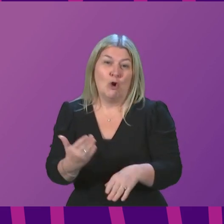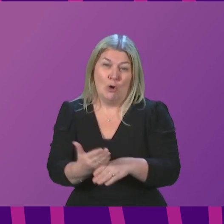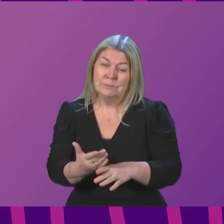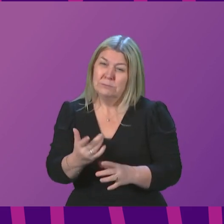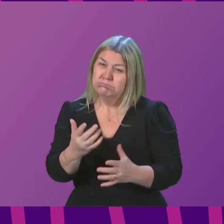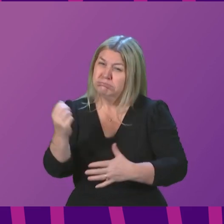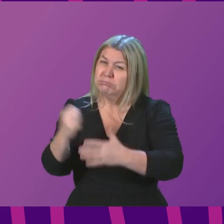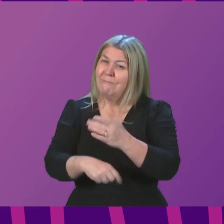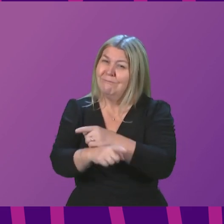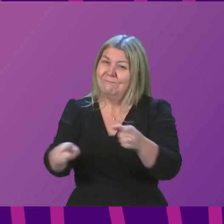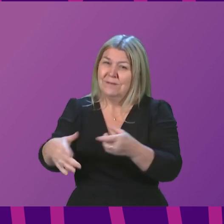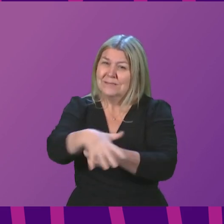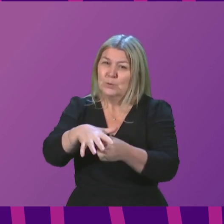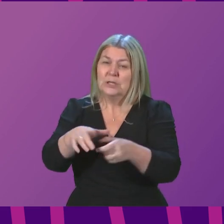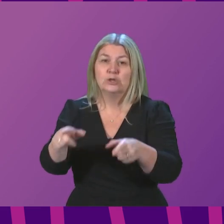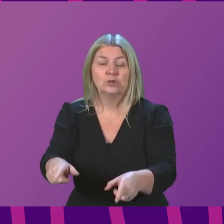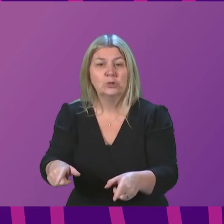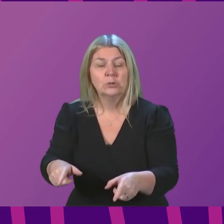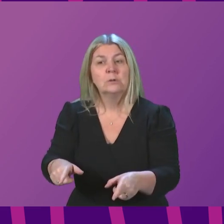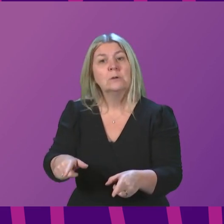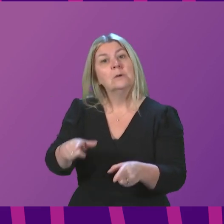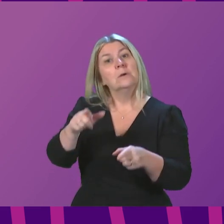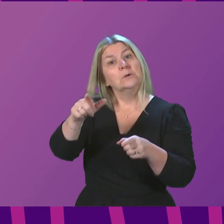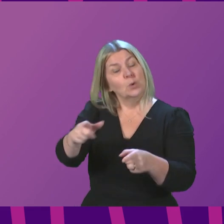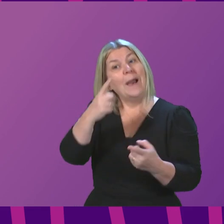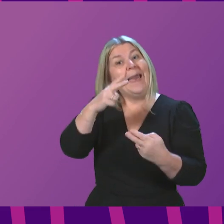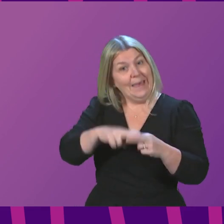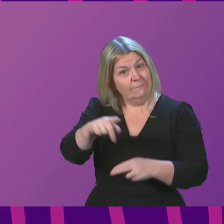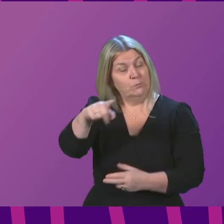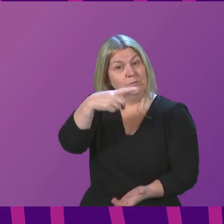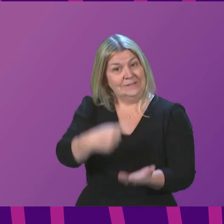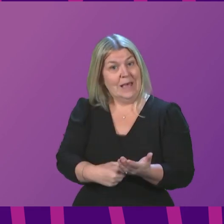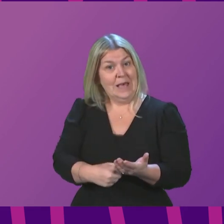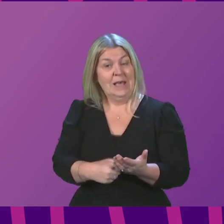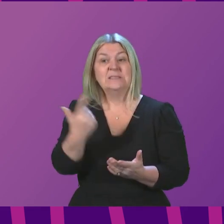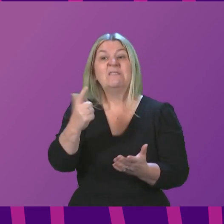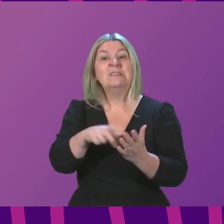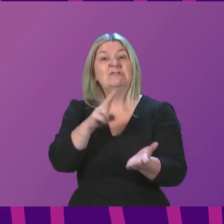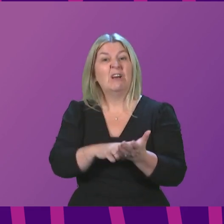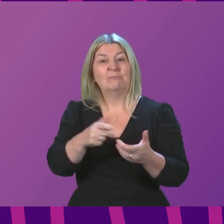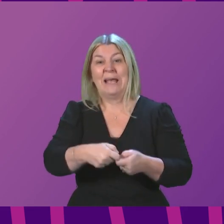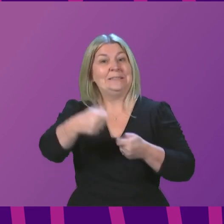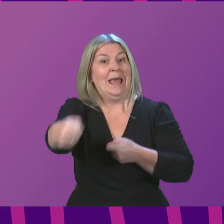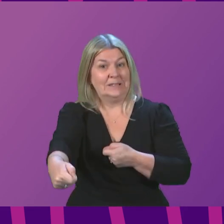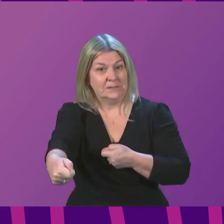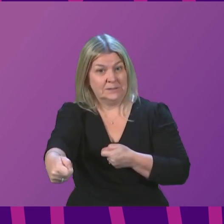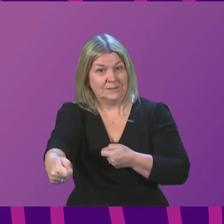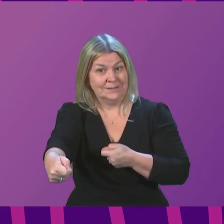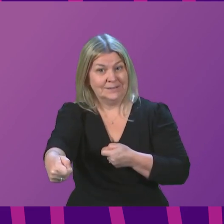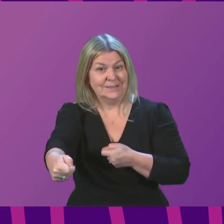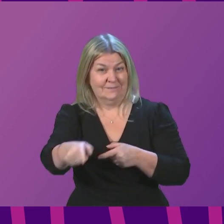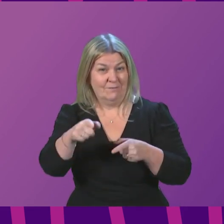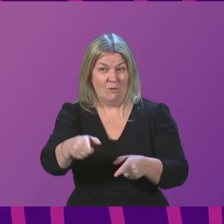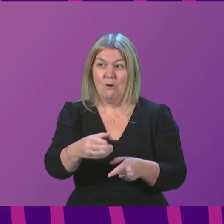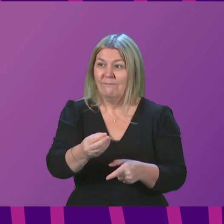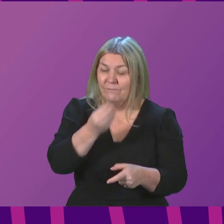ask the First Minister if her government choose to extend restrictions beyond the 17th? What reassurance can she offer that further support will be made available